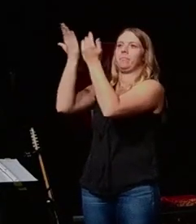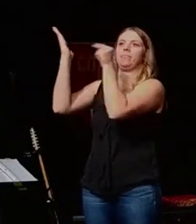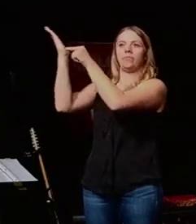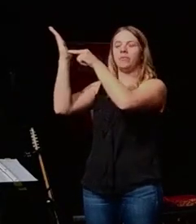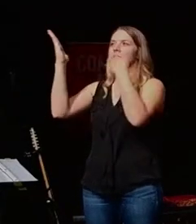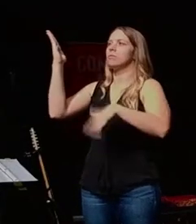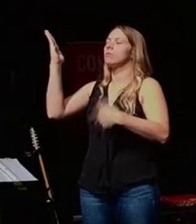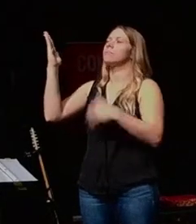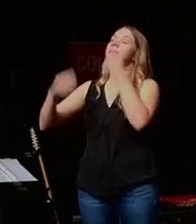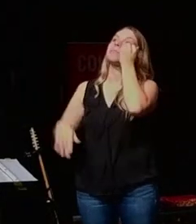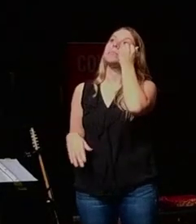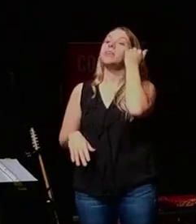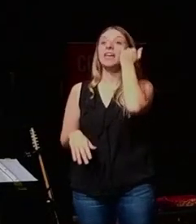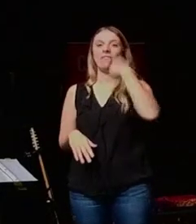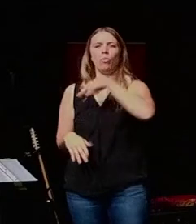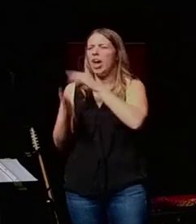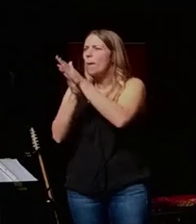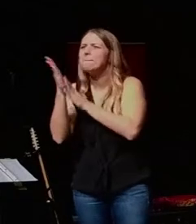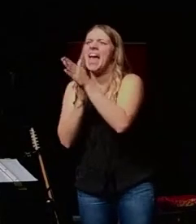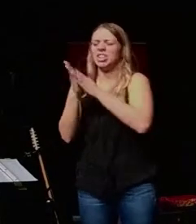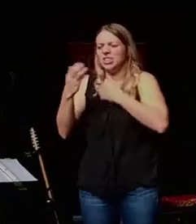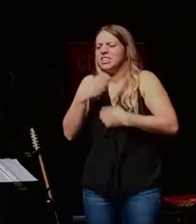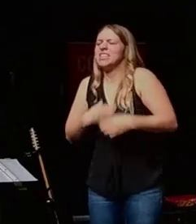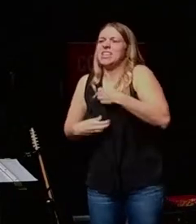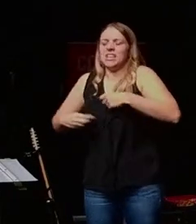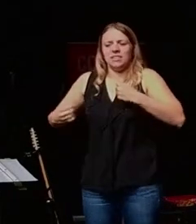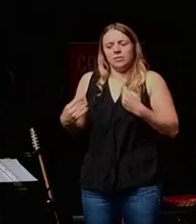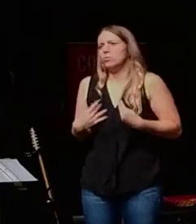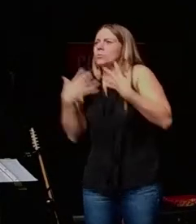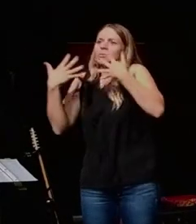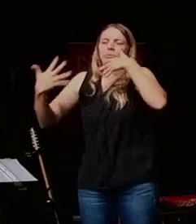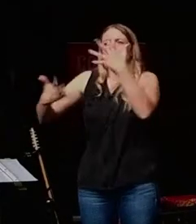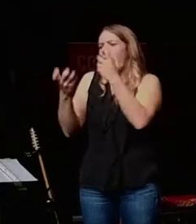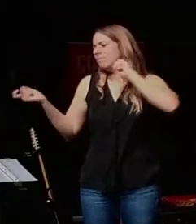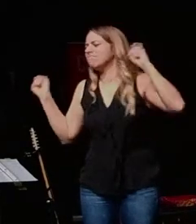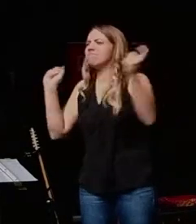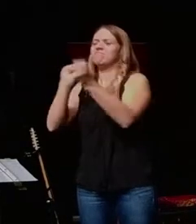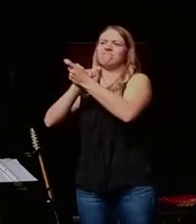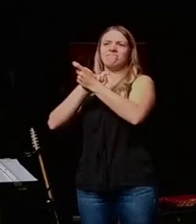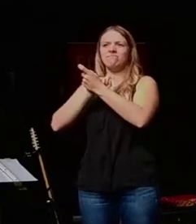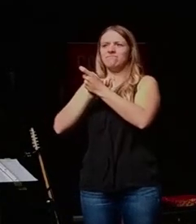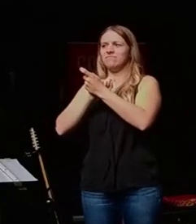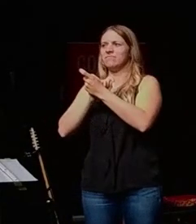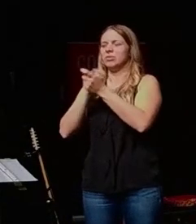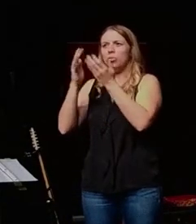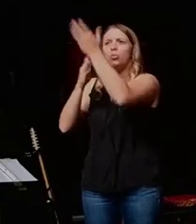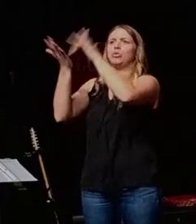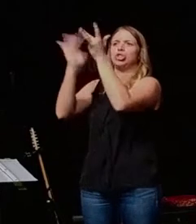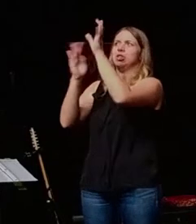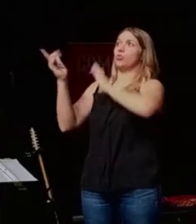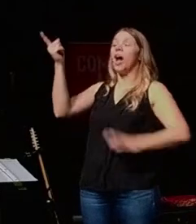And if we are passionate and burning with zeal for the transformative quality of Jesus Christ,